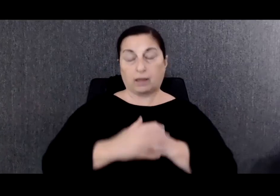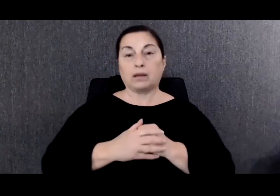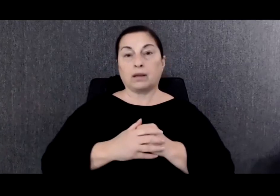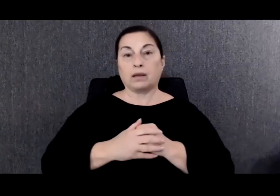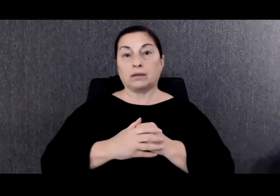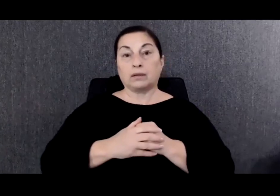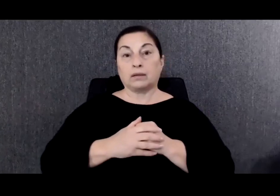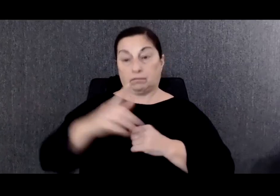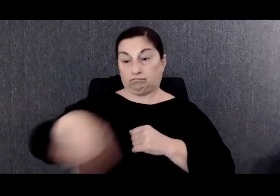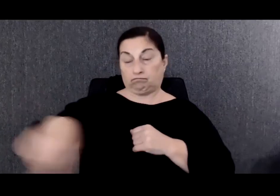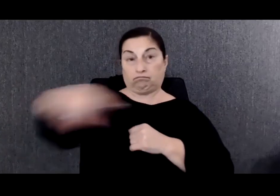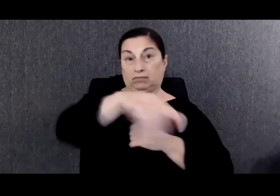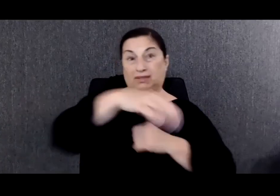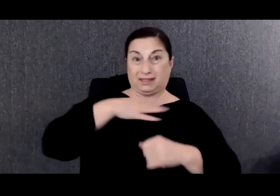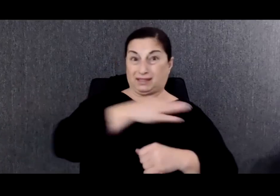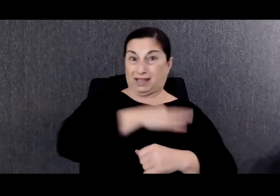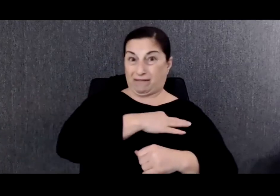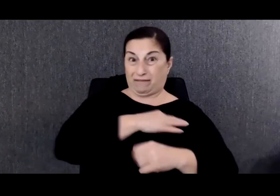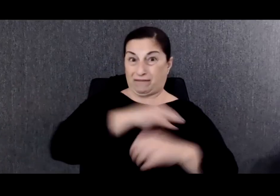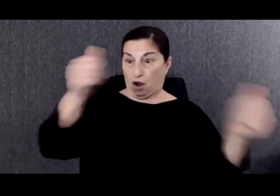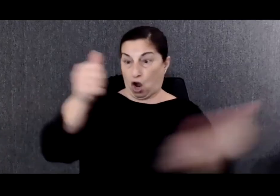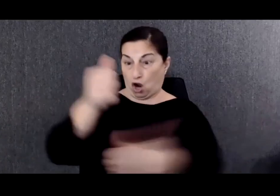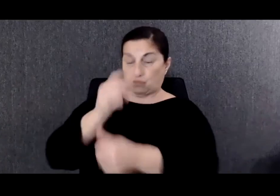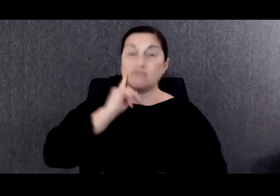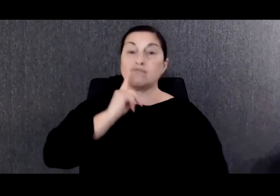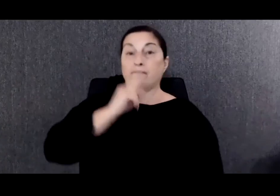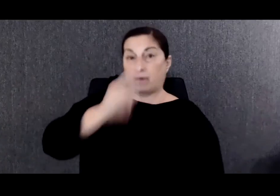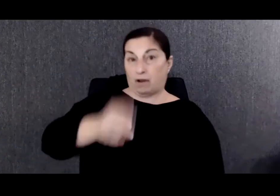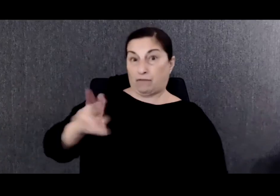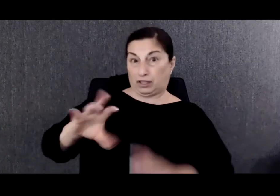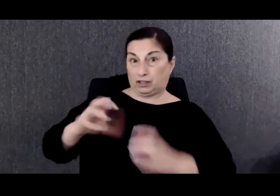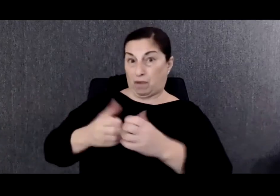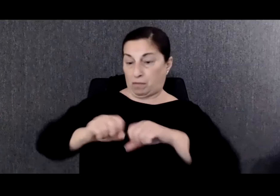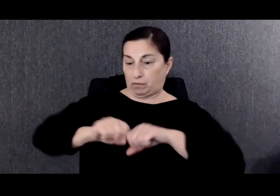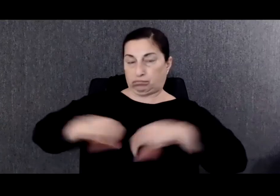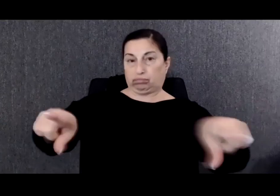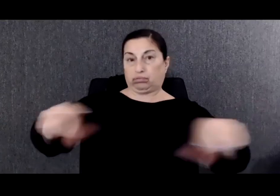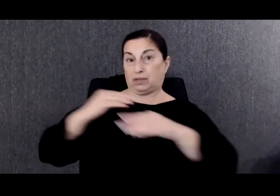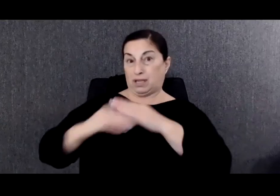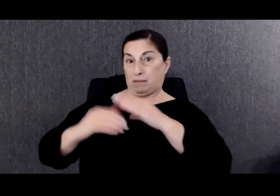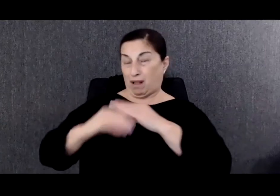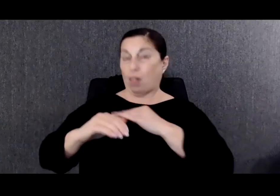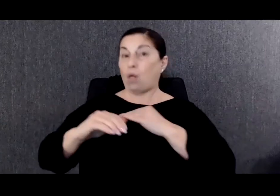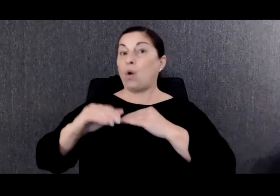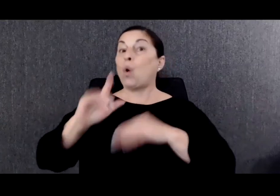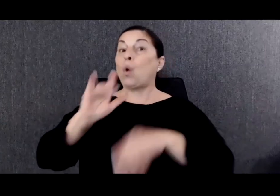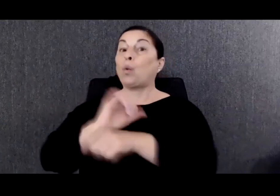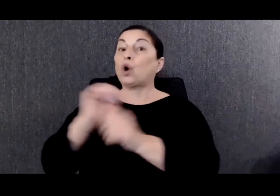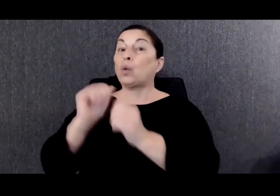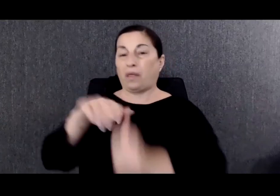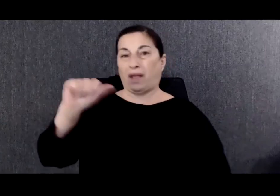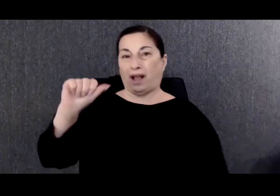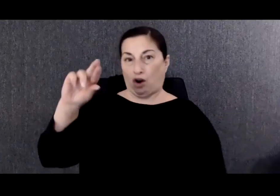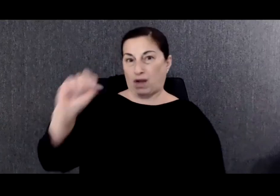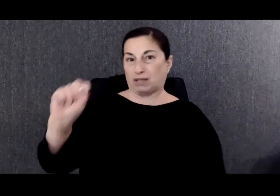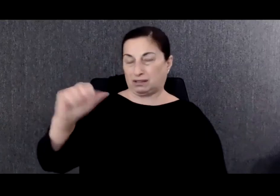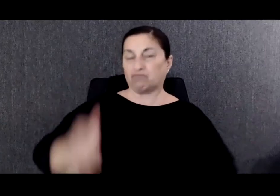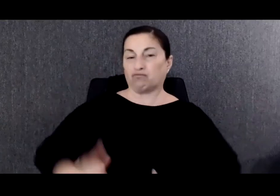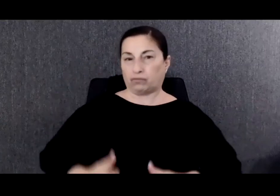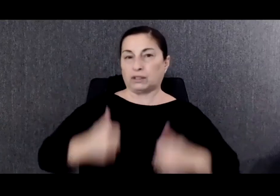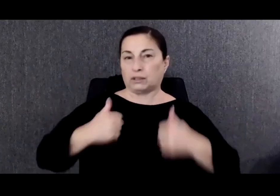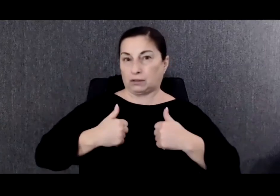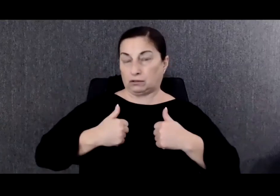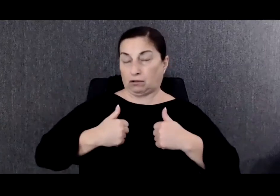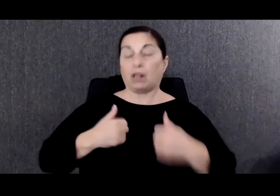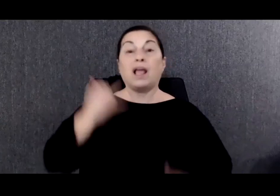all of the staff within the Deaf and Hard of Hearing Department residential who have completed